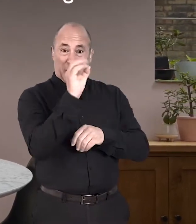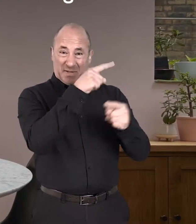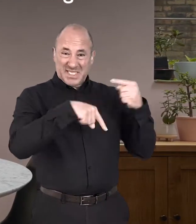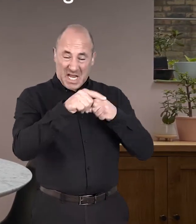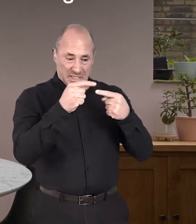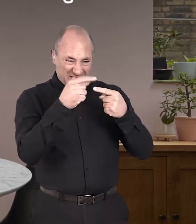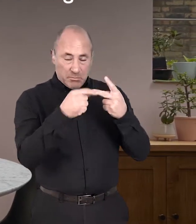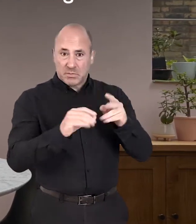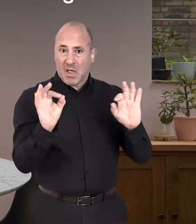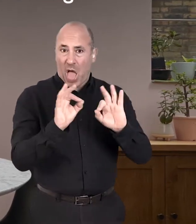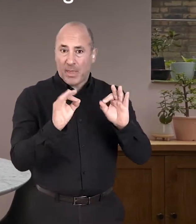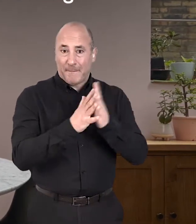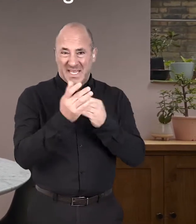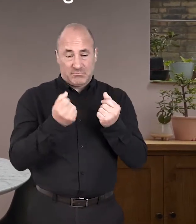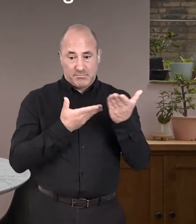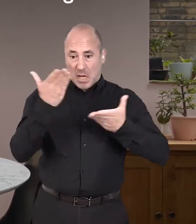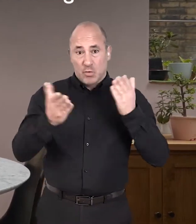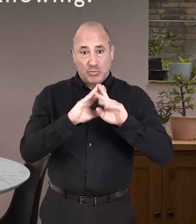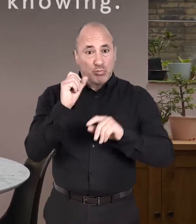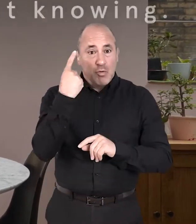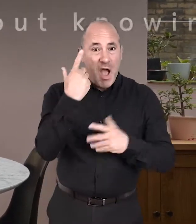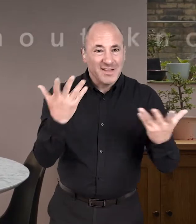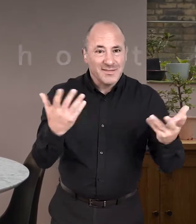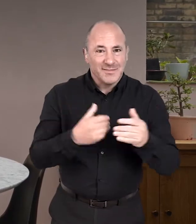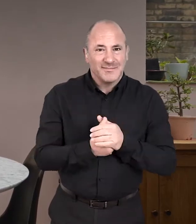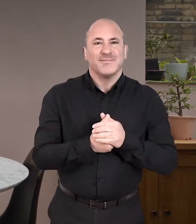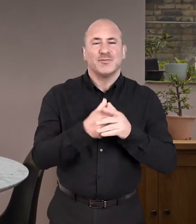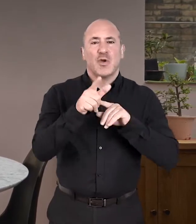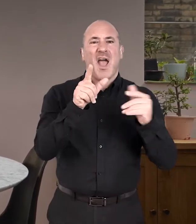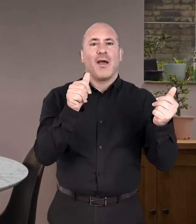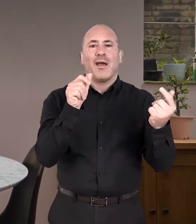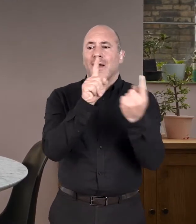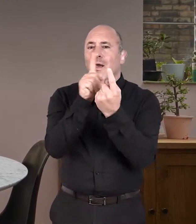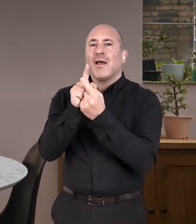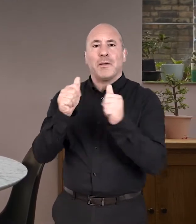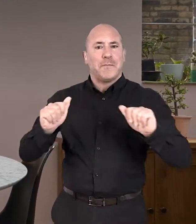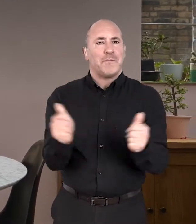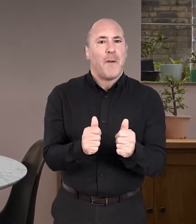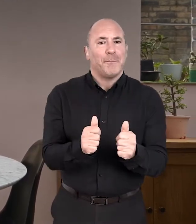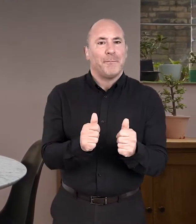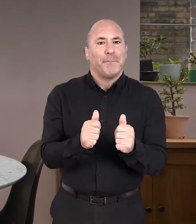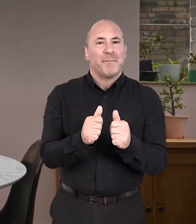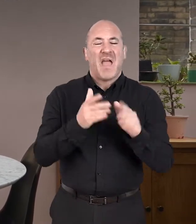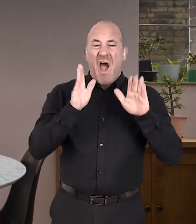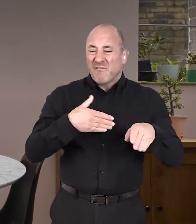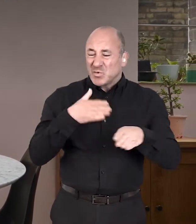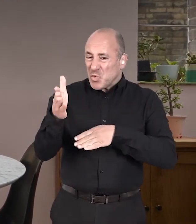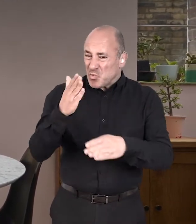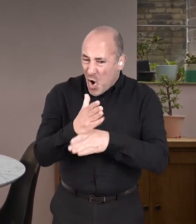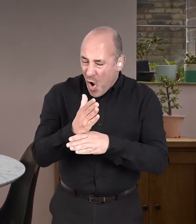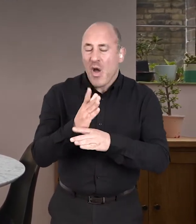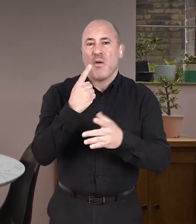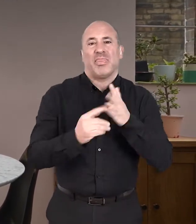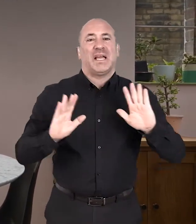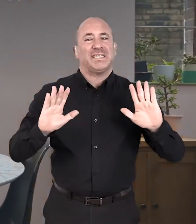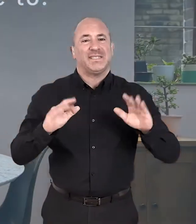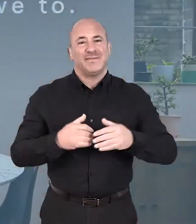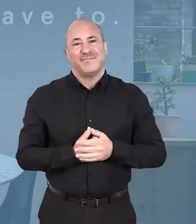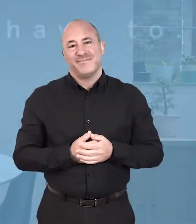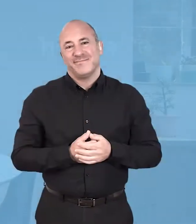have no symptoms and are spreading it without knowing. So limit the number of people you come into contact with and only go into work if you